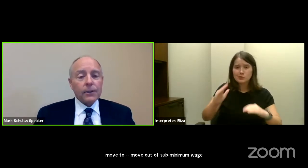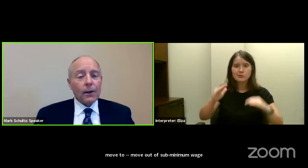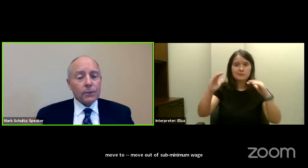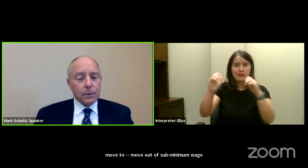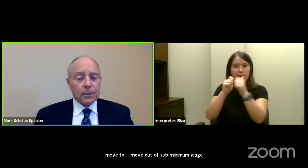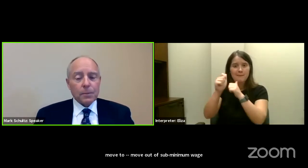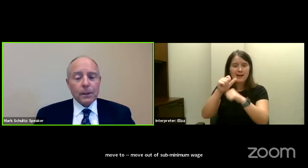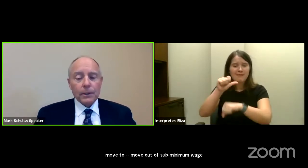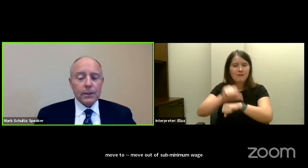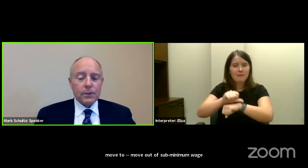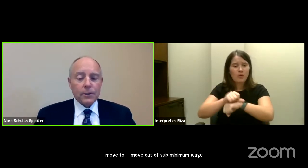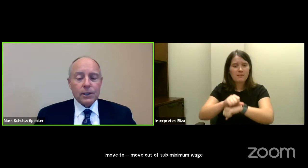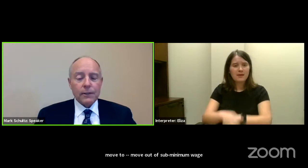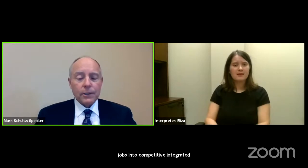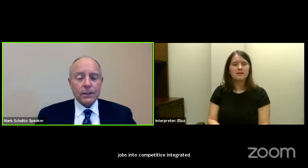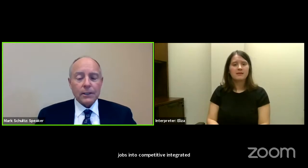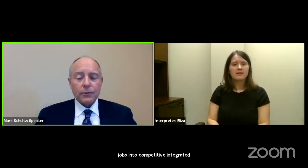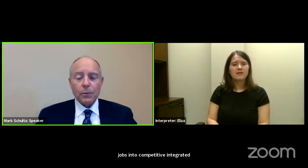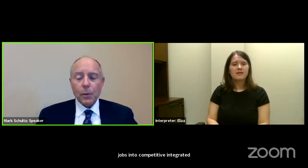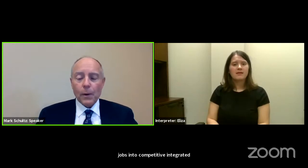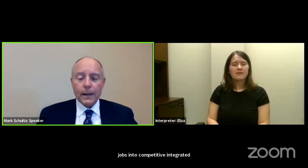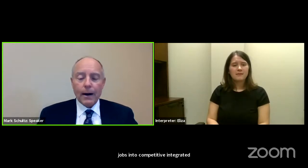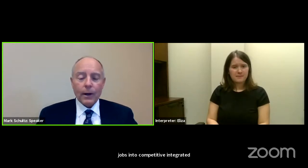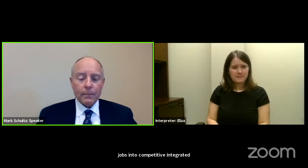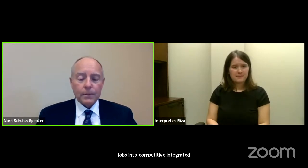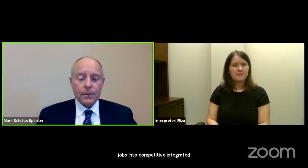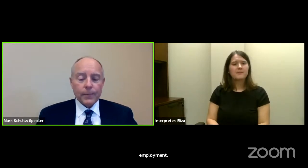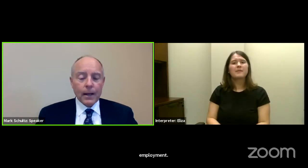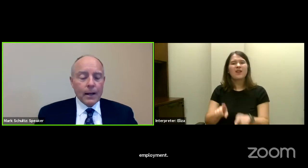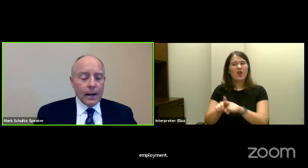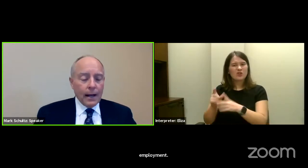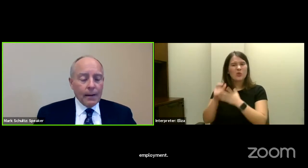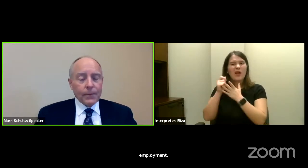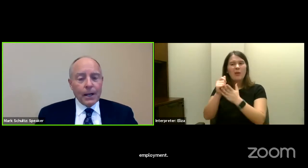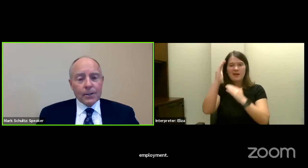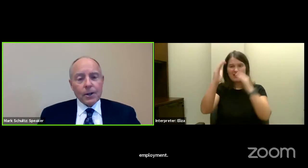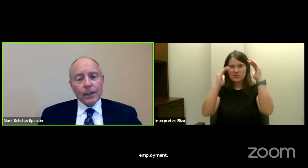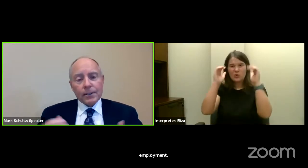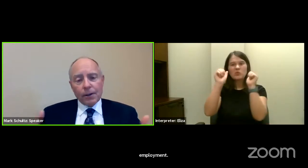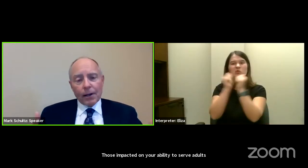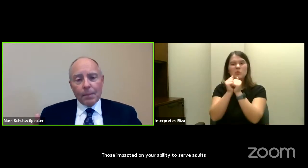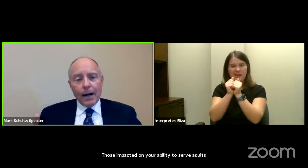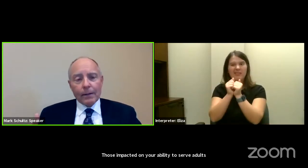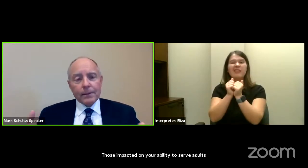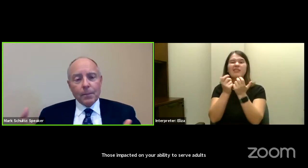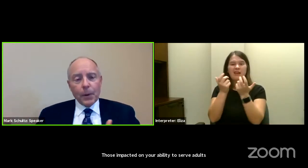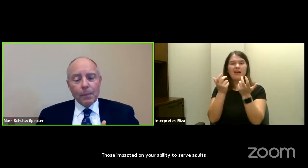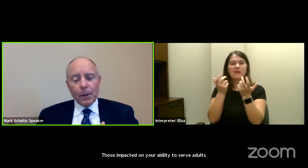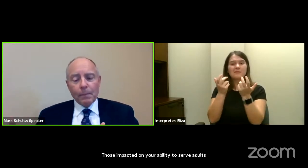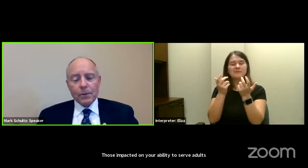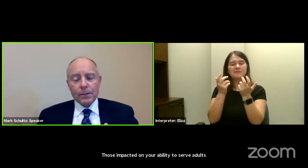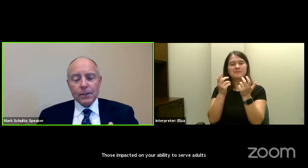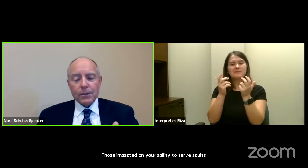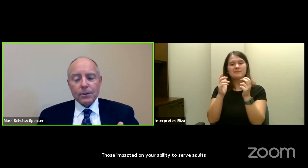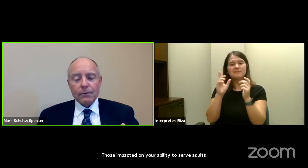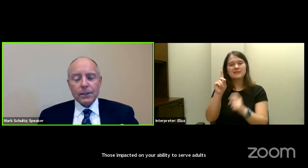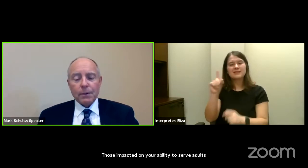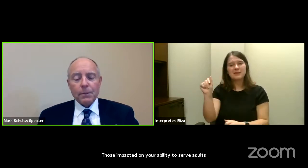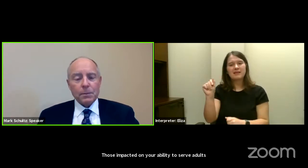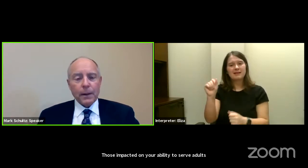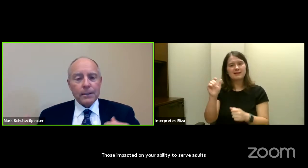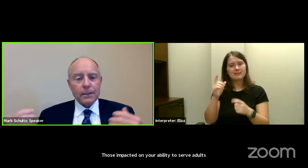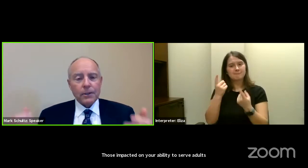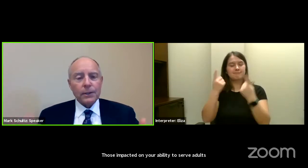adults with disabilities to achieve successful employment outcomes. So let's talk about the pre-employment transition